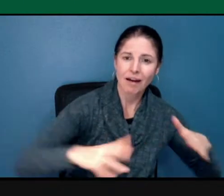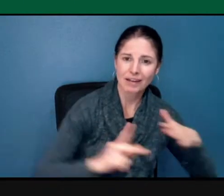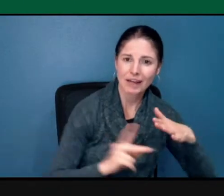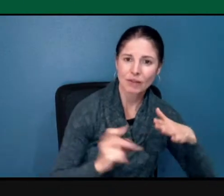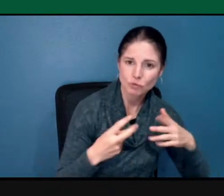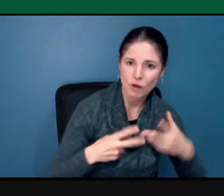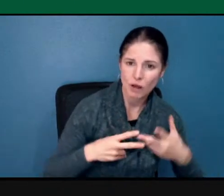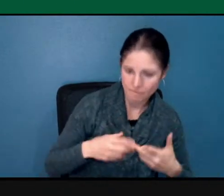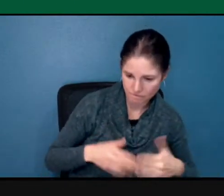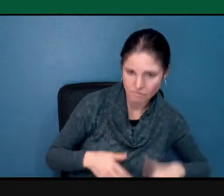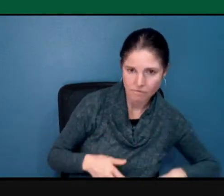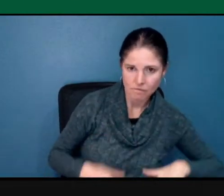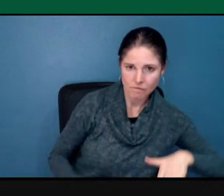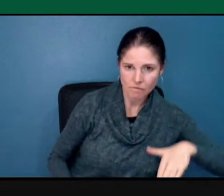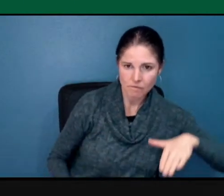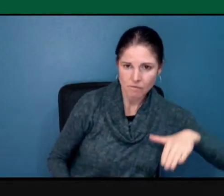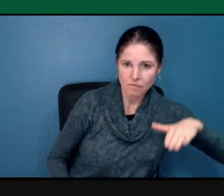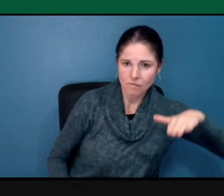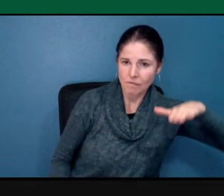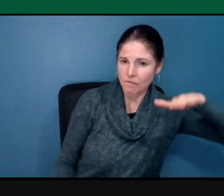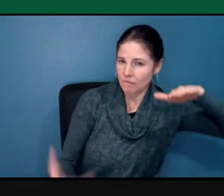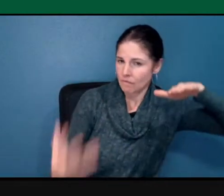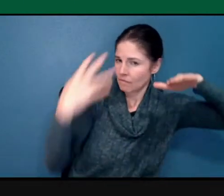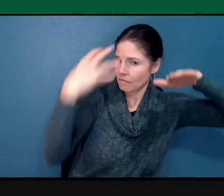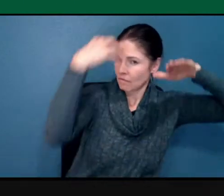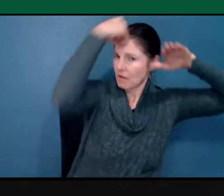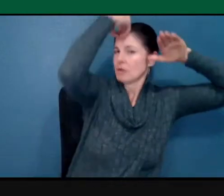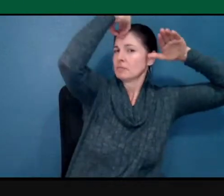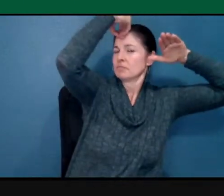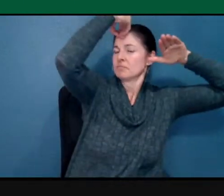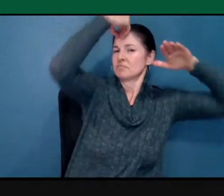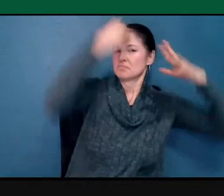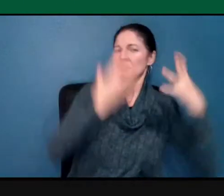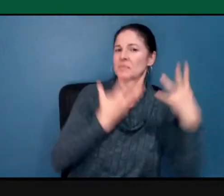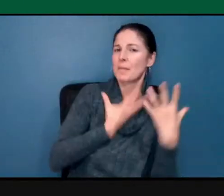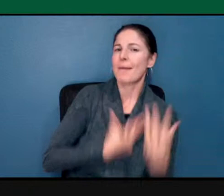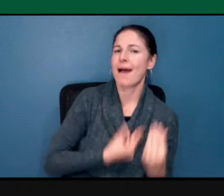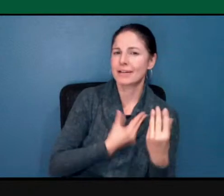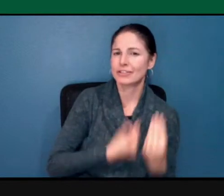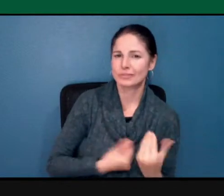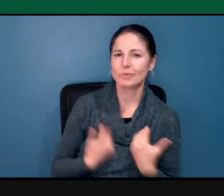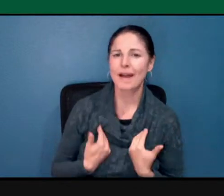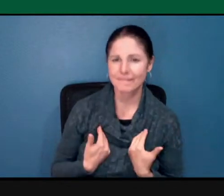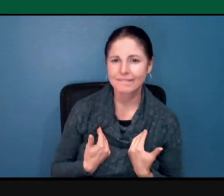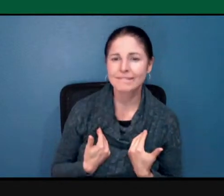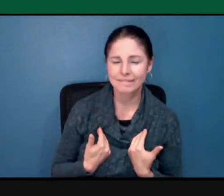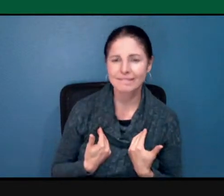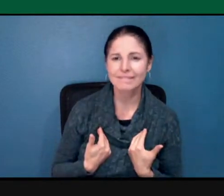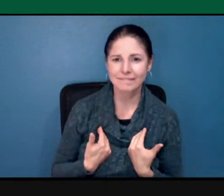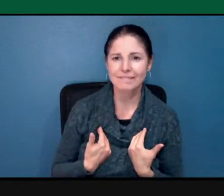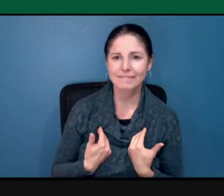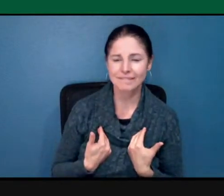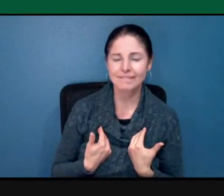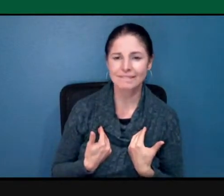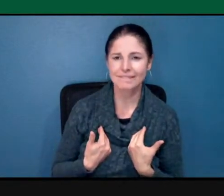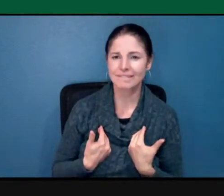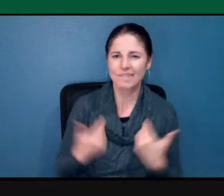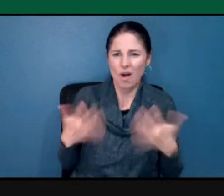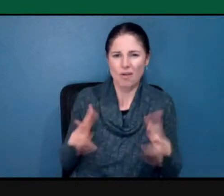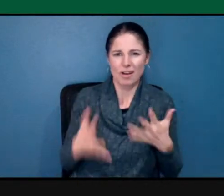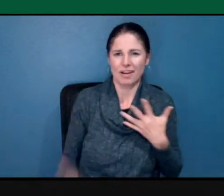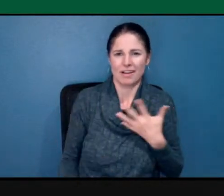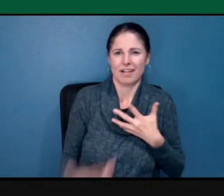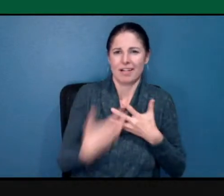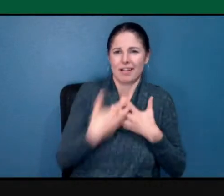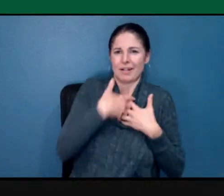then we would have the compassion, right, as we grow and develop as students. We would have the compassion of understanding the